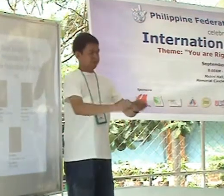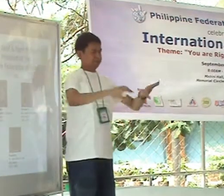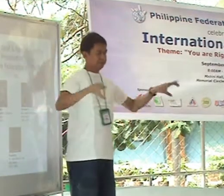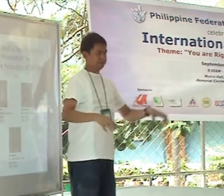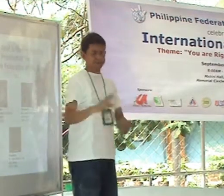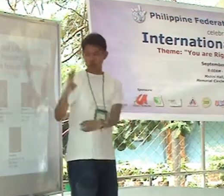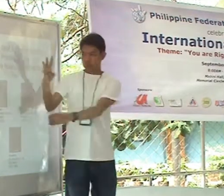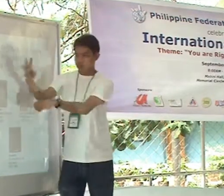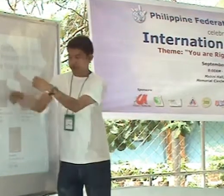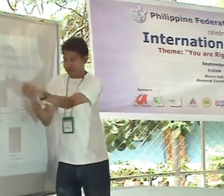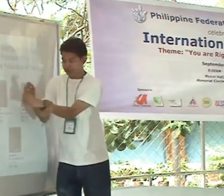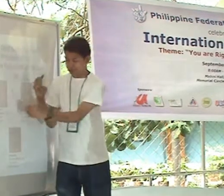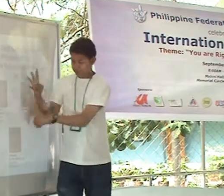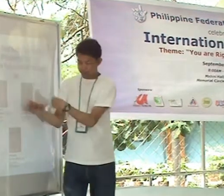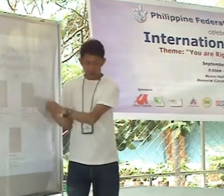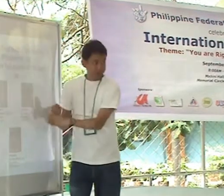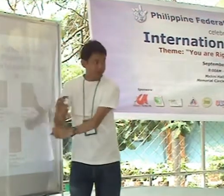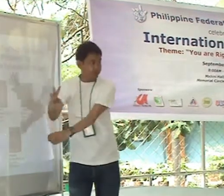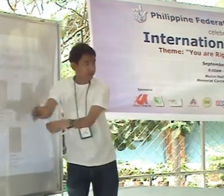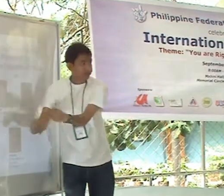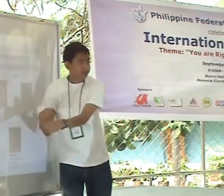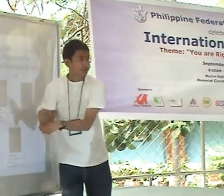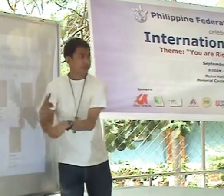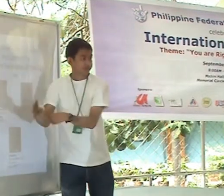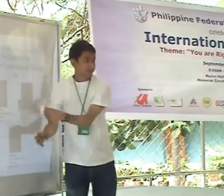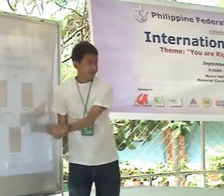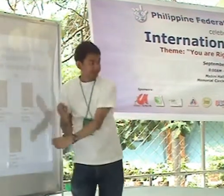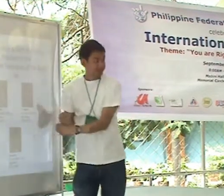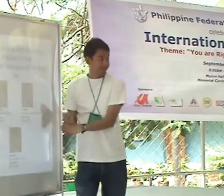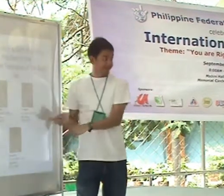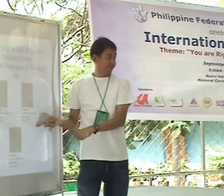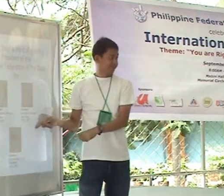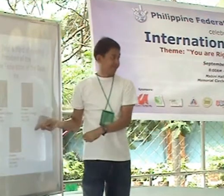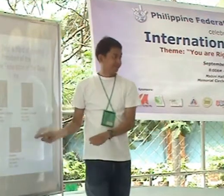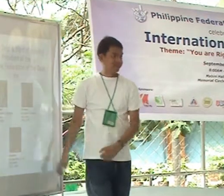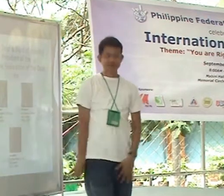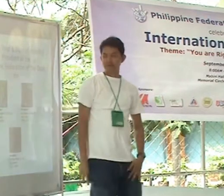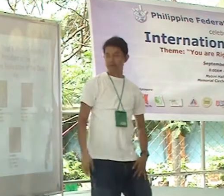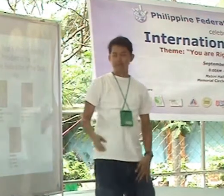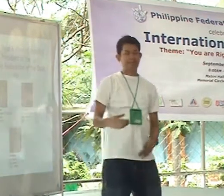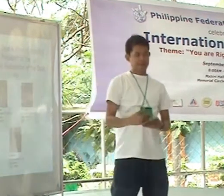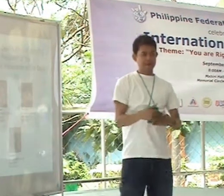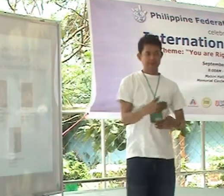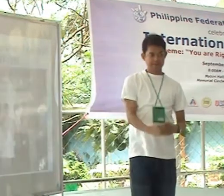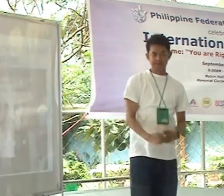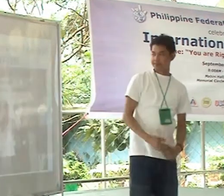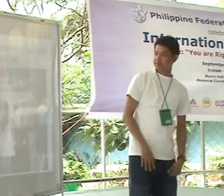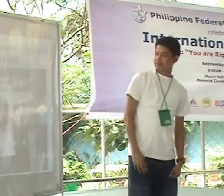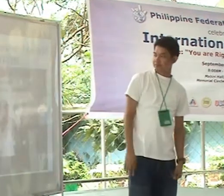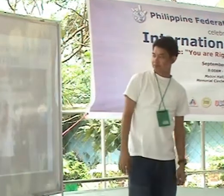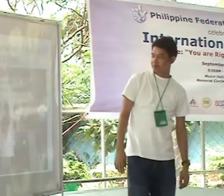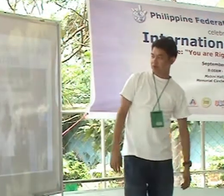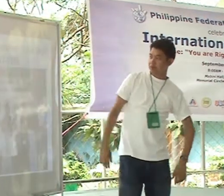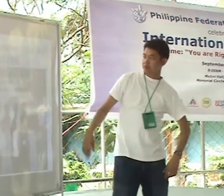Taliban that worked on si Rafi until Rafi continuously for a four-year term.